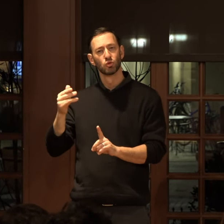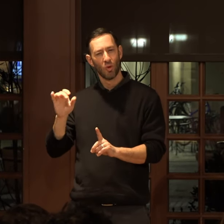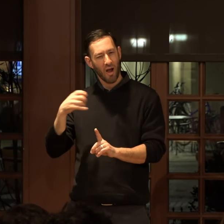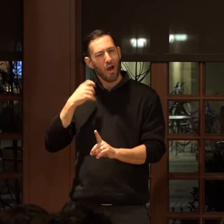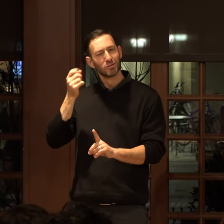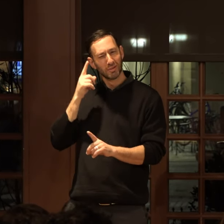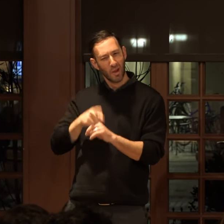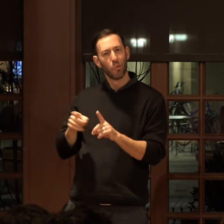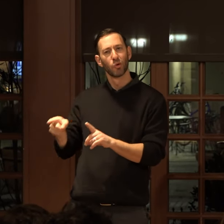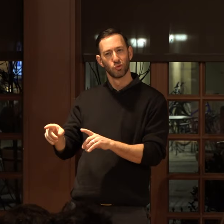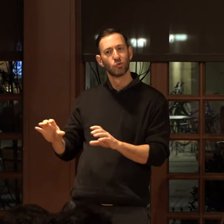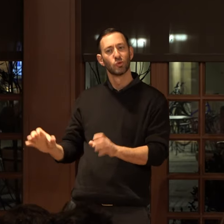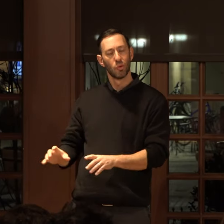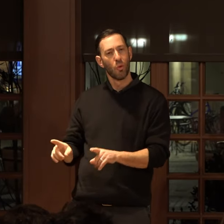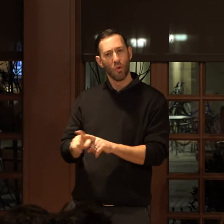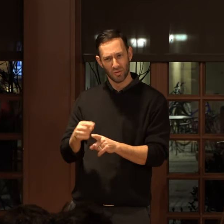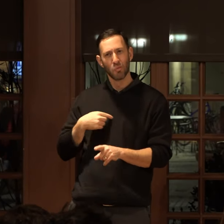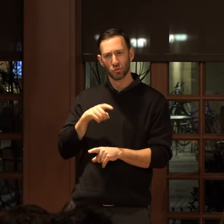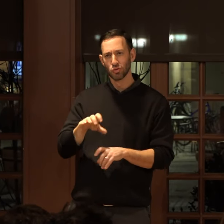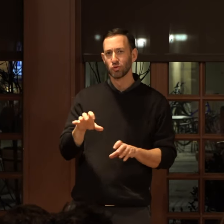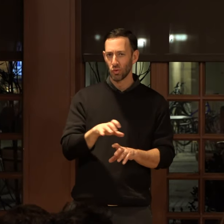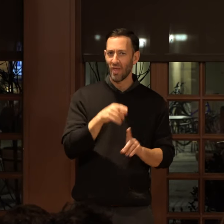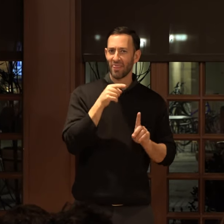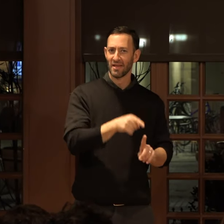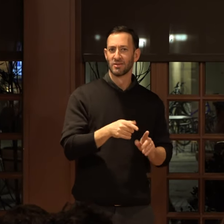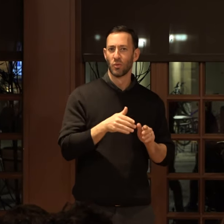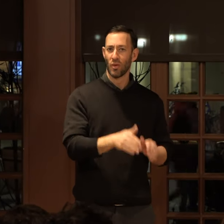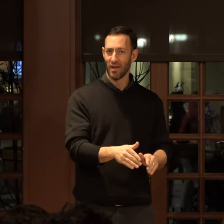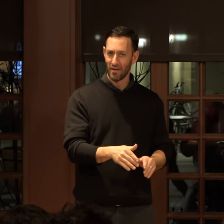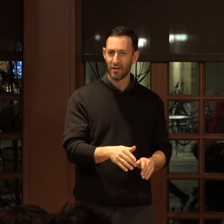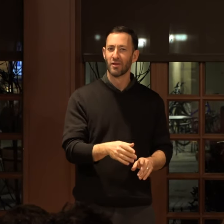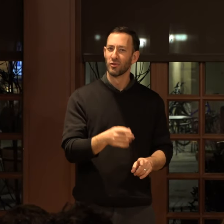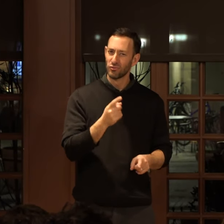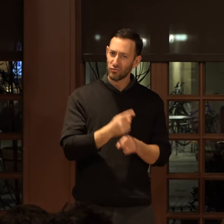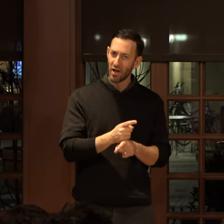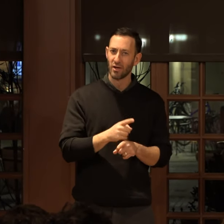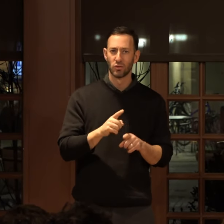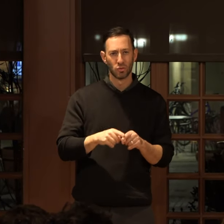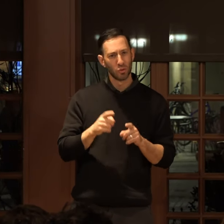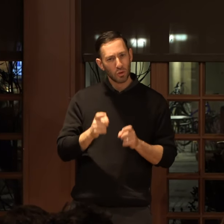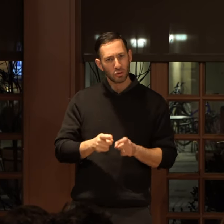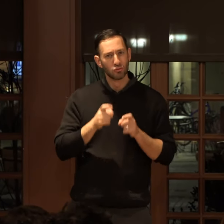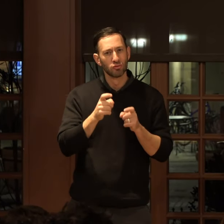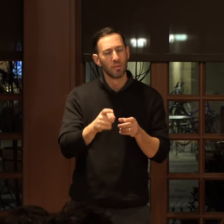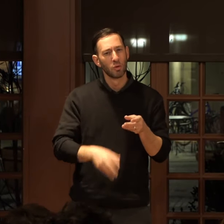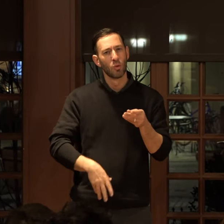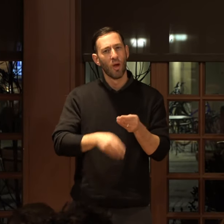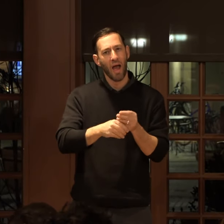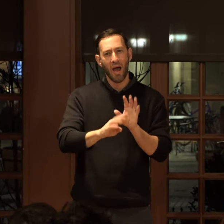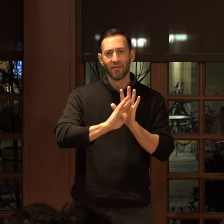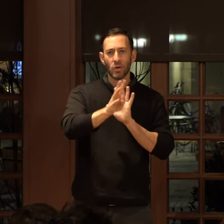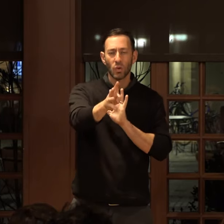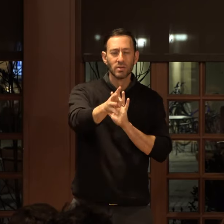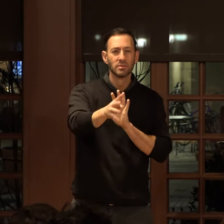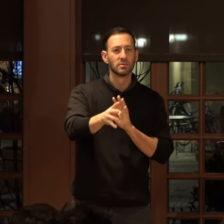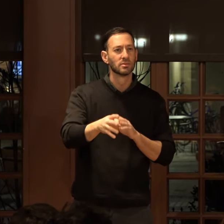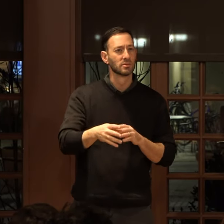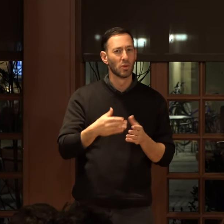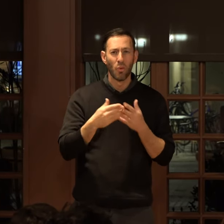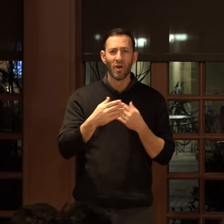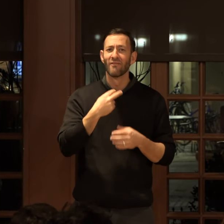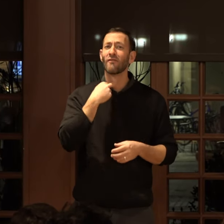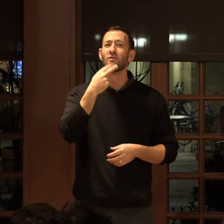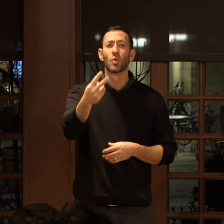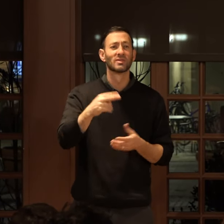you're doing and also, maybe we should do it this way, right? To contribute, to add a voice, whatever voice